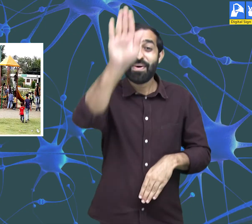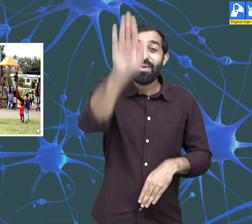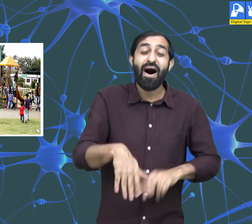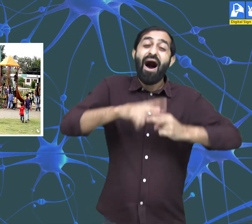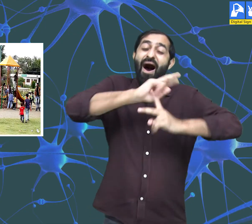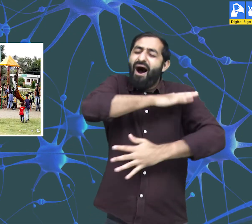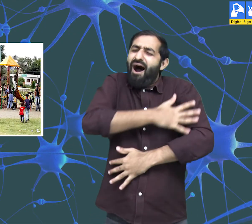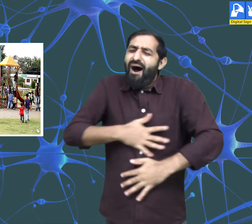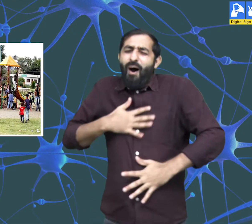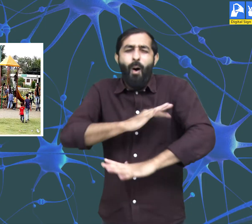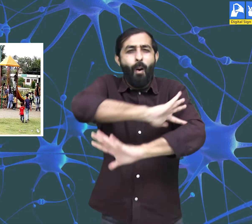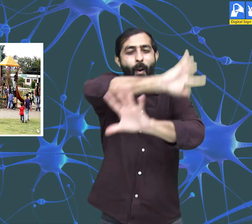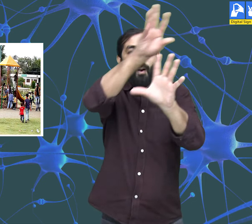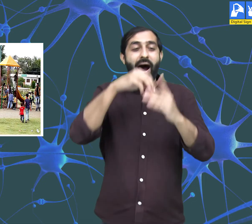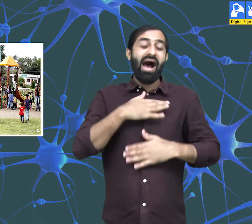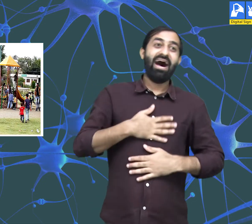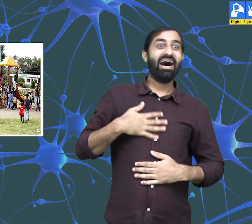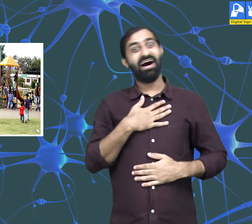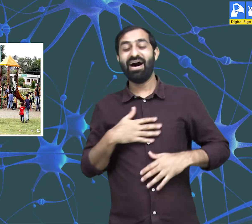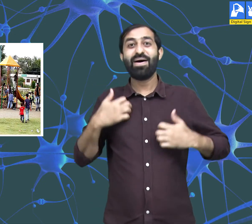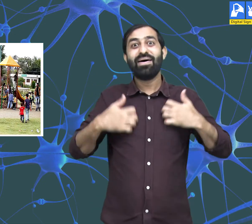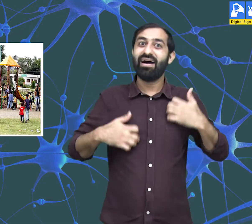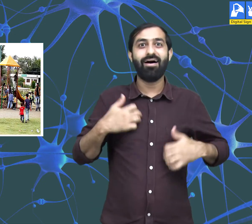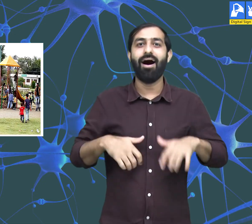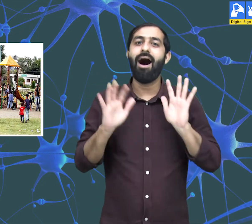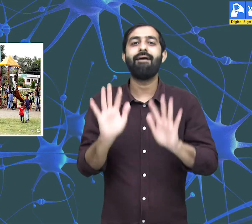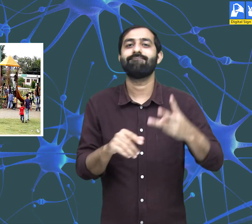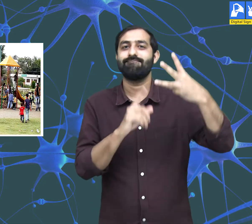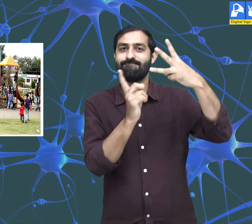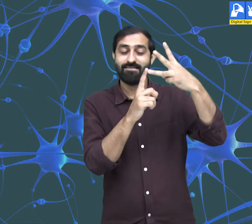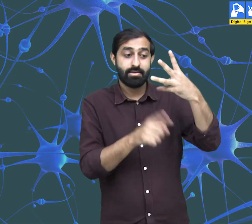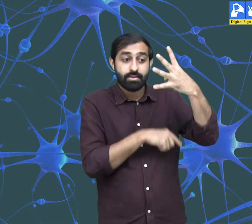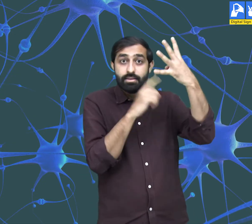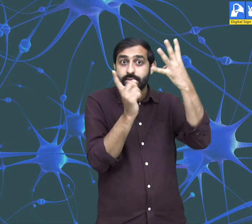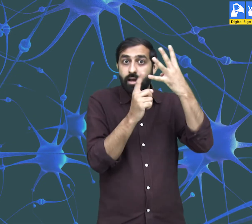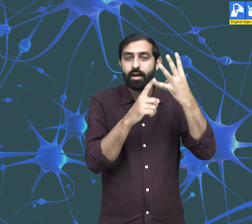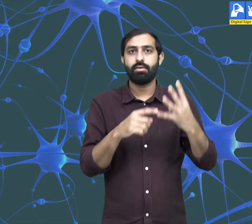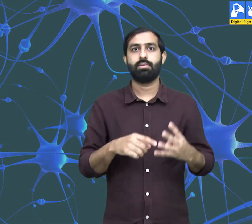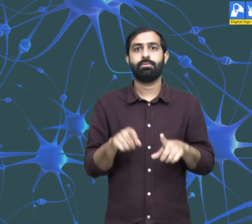to satisfy their need to enjoy. Fourth,